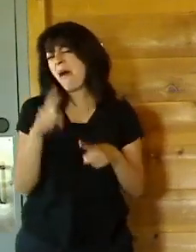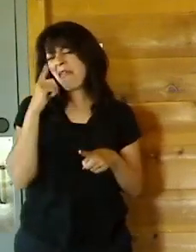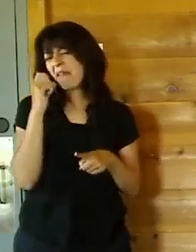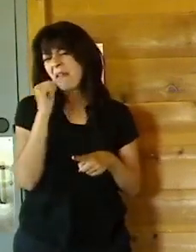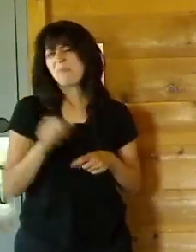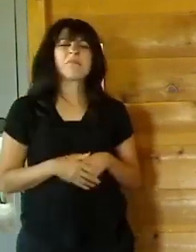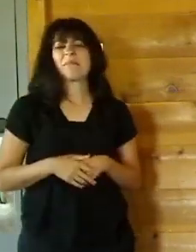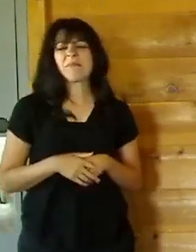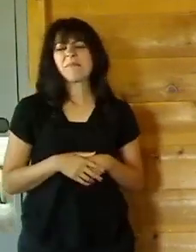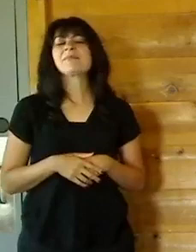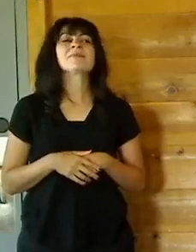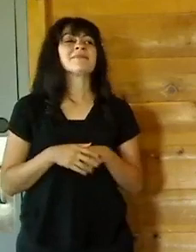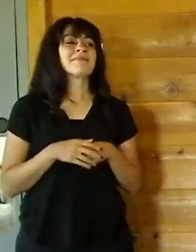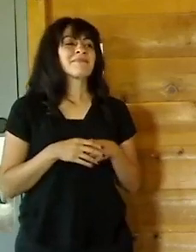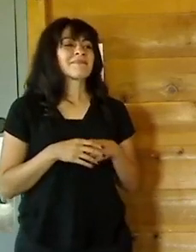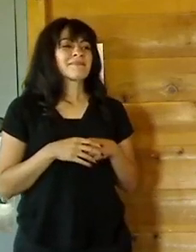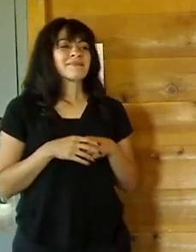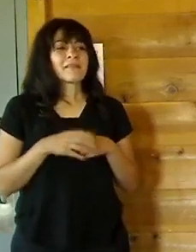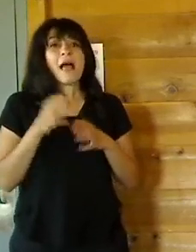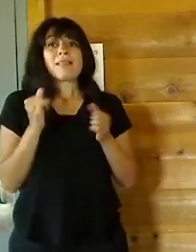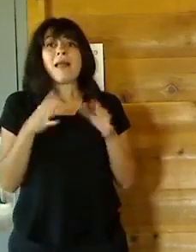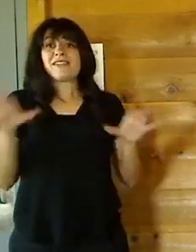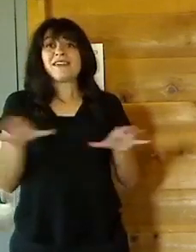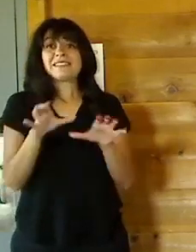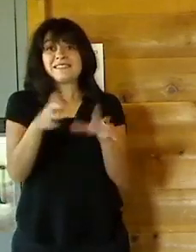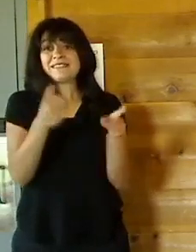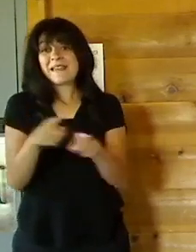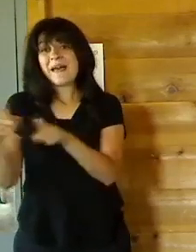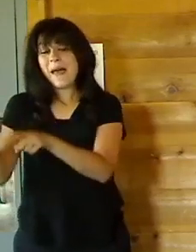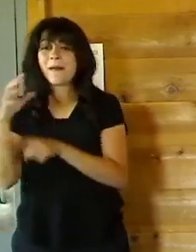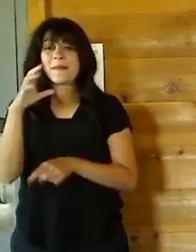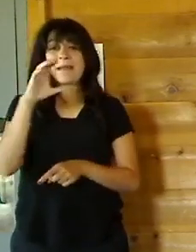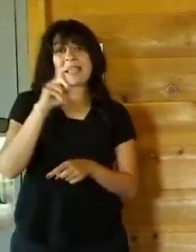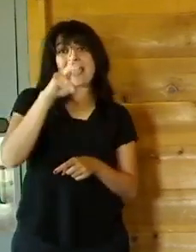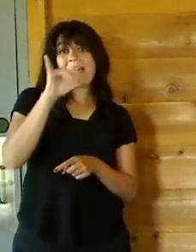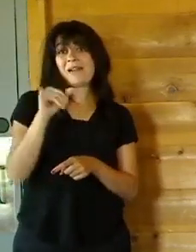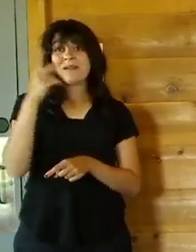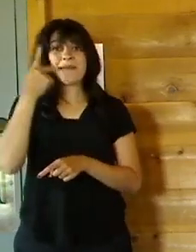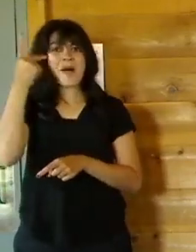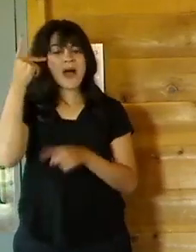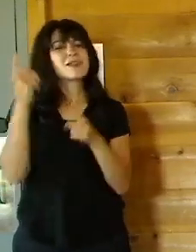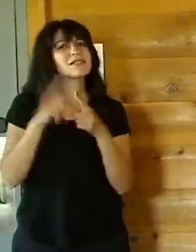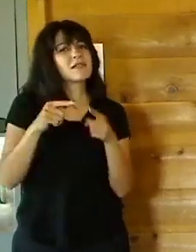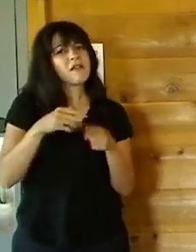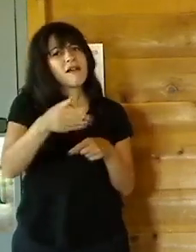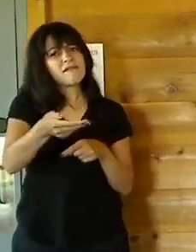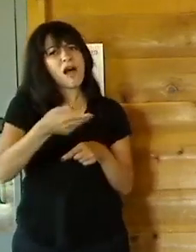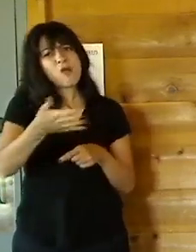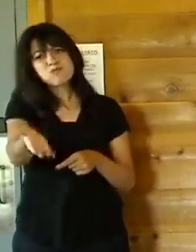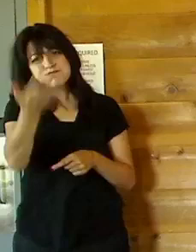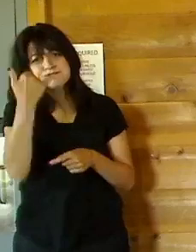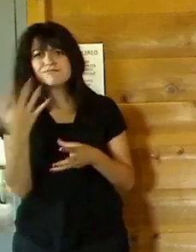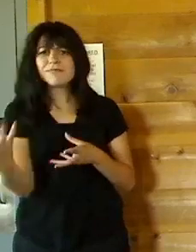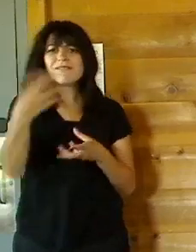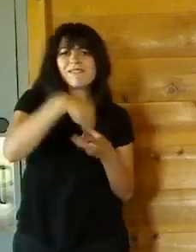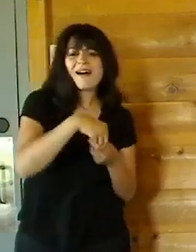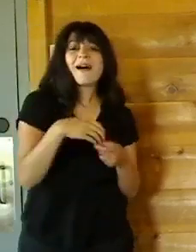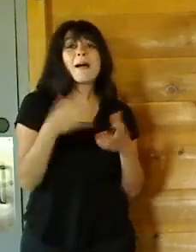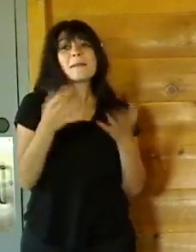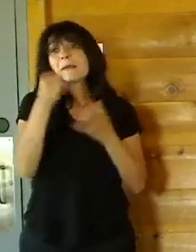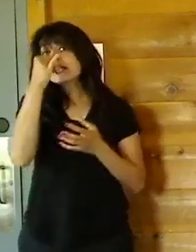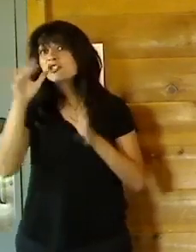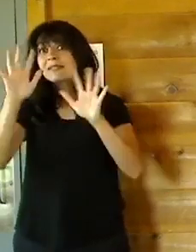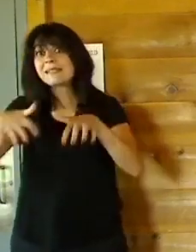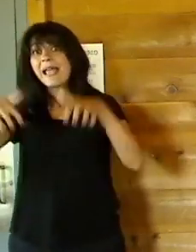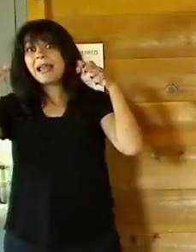But a lot of activities going on at county parks. And we invite you to take advantage of them. Whether it's Dutchess